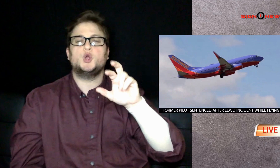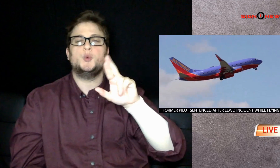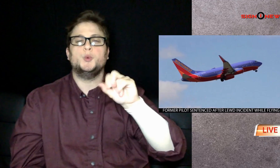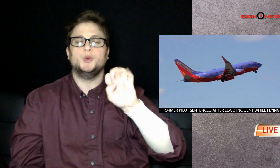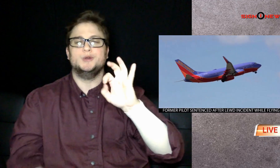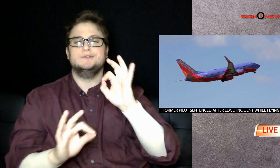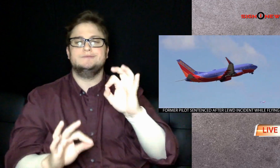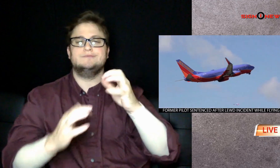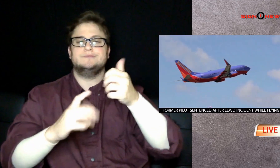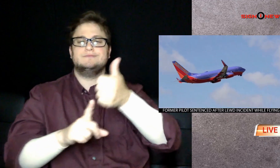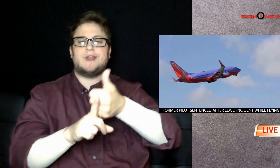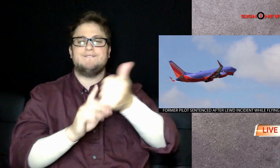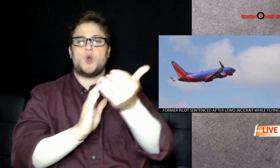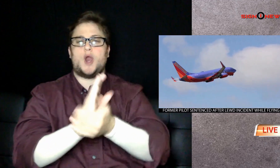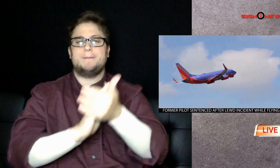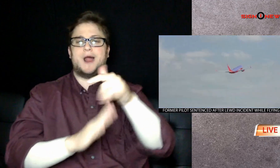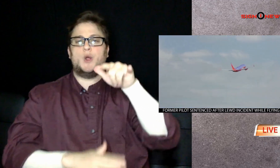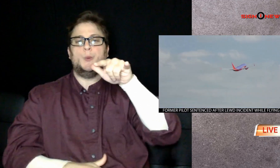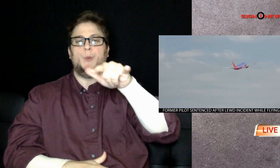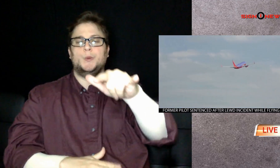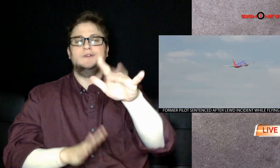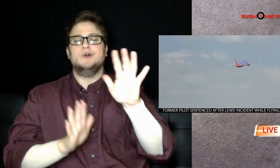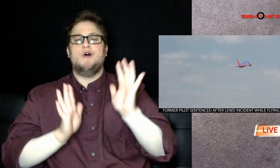once his plane reached cruising altitude,